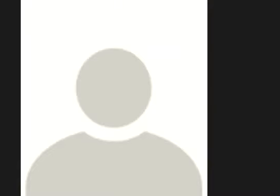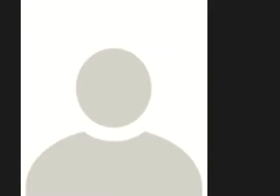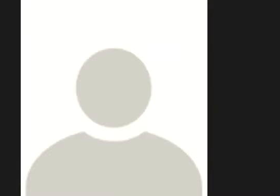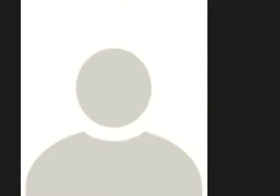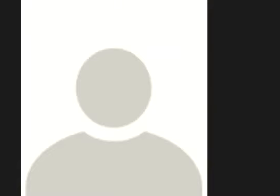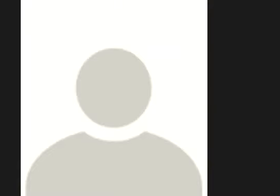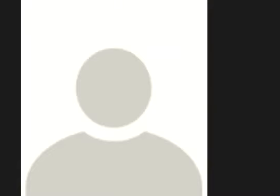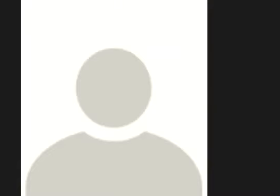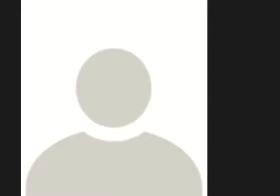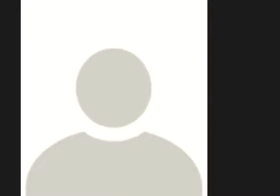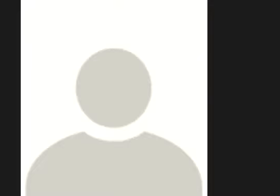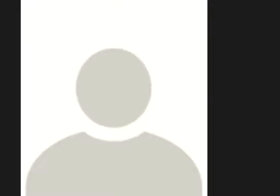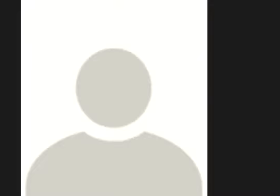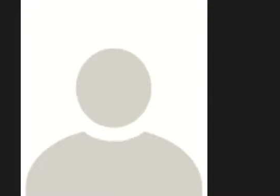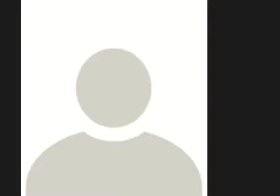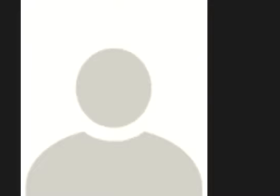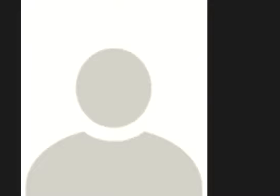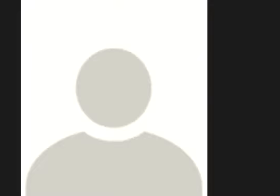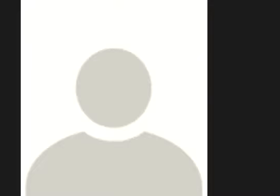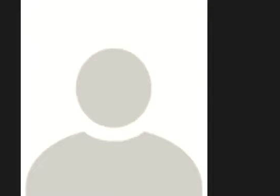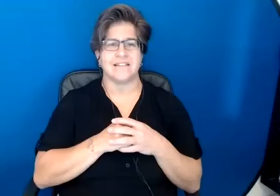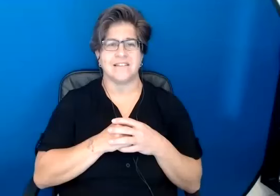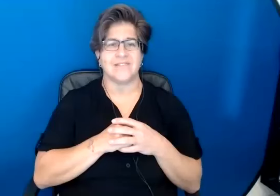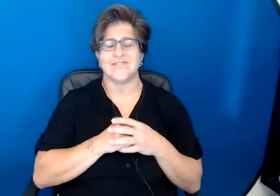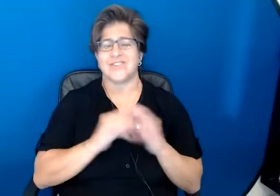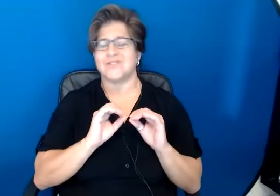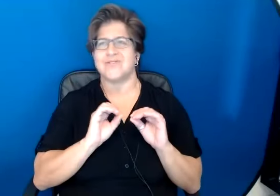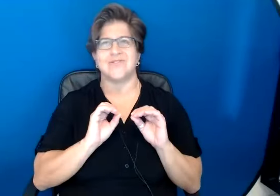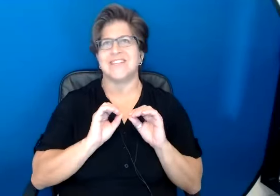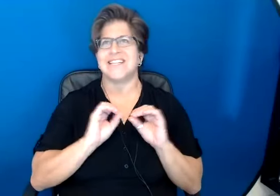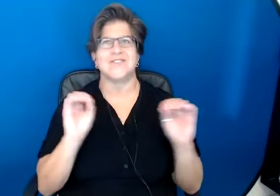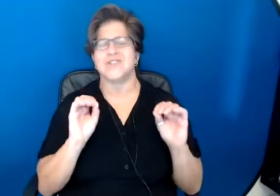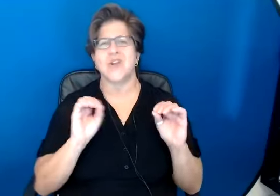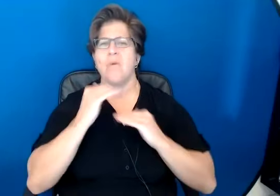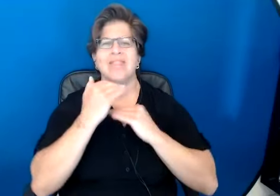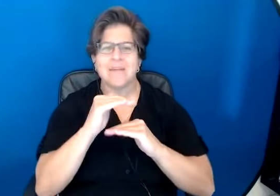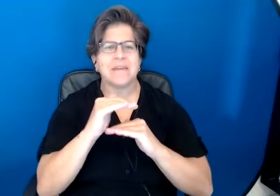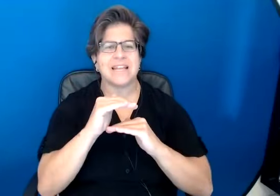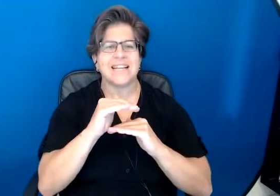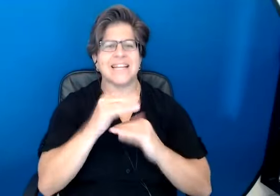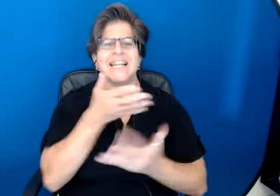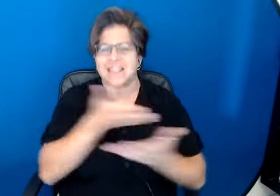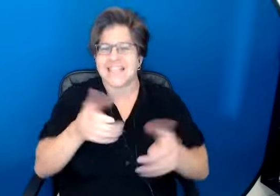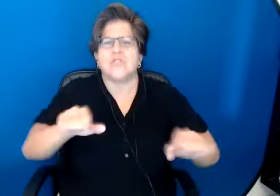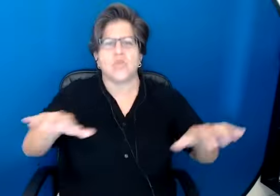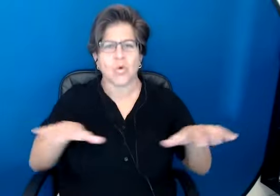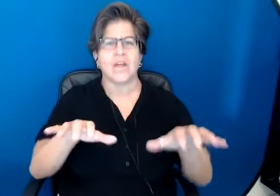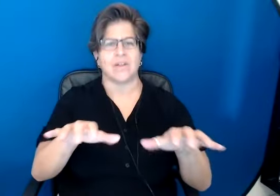I started with a dog, a poodle that was born in Canada. And so here it was again. And so there's just